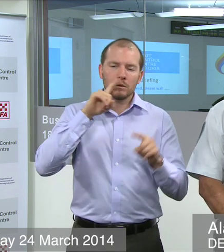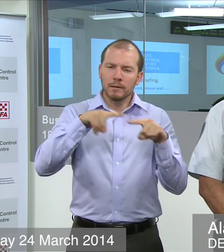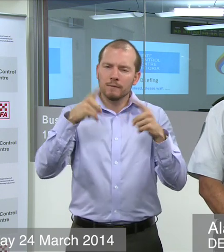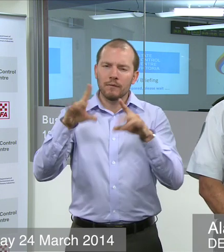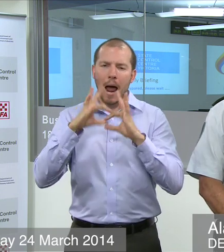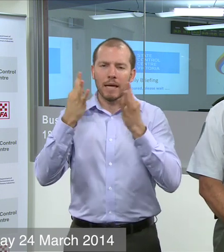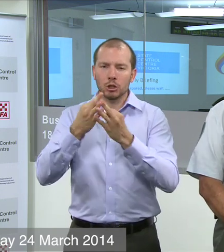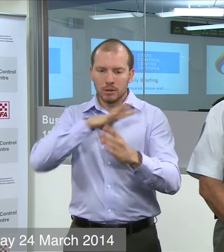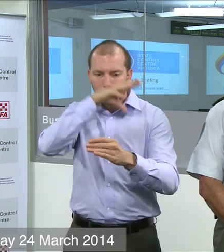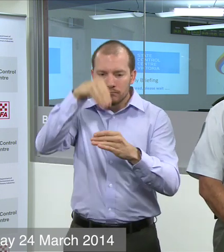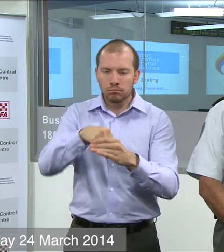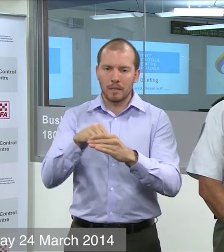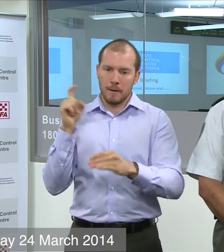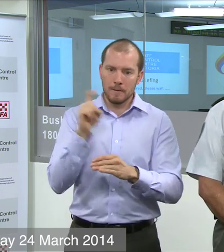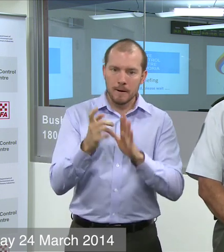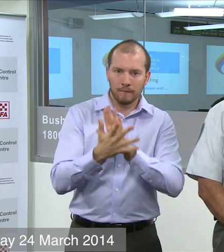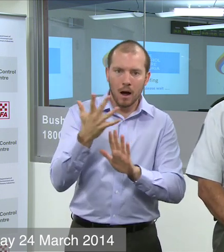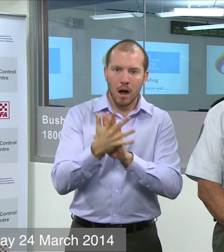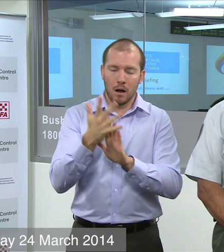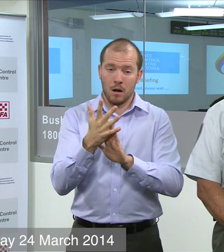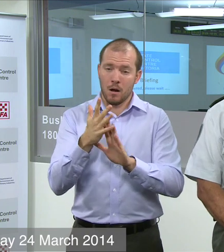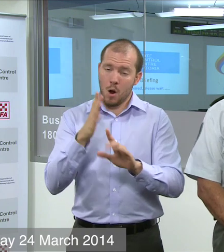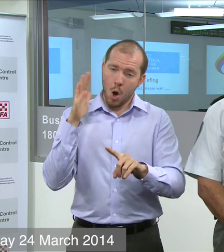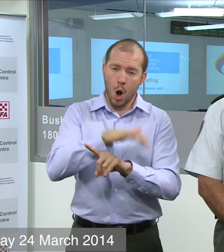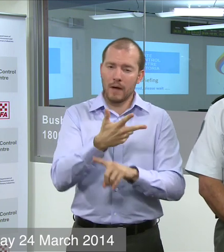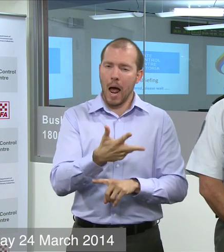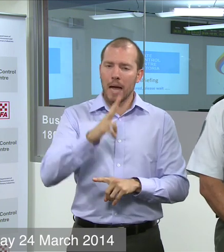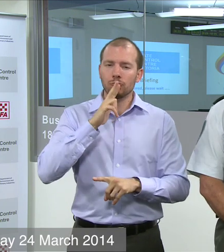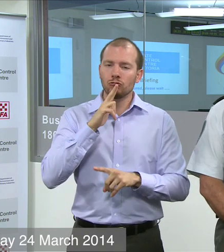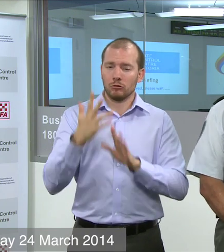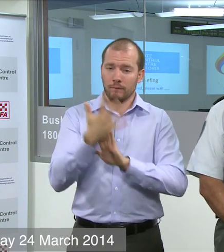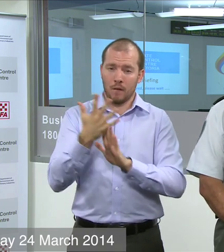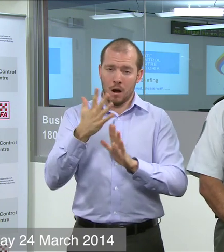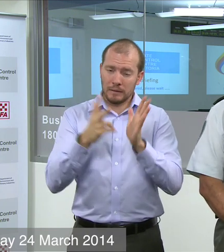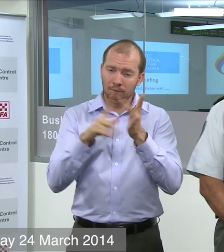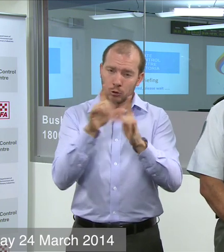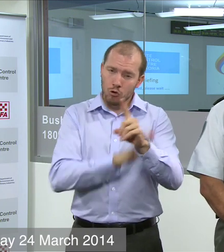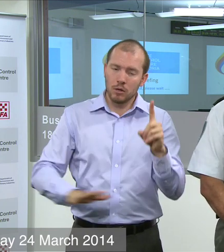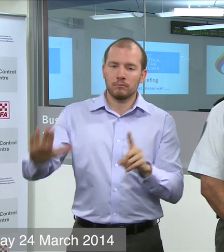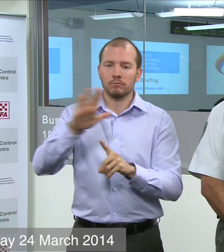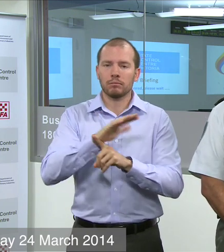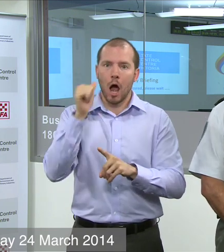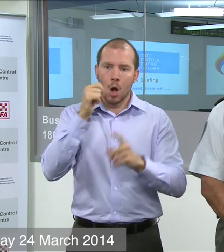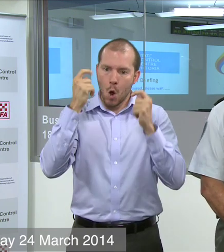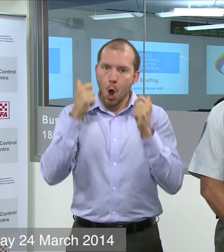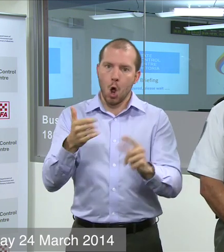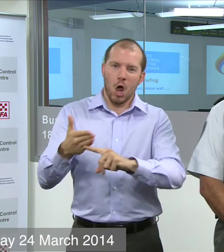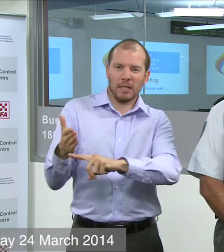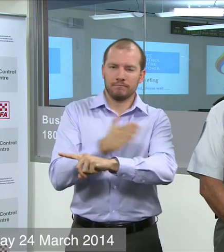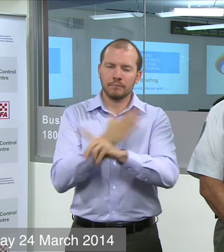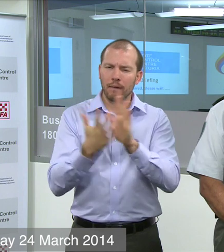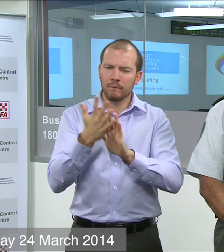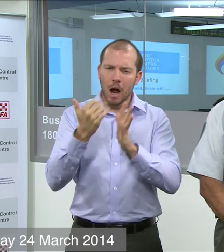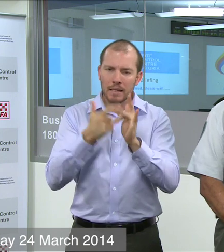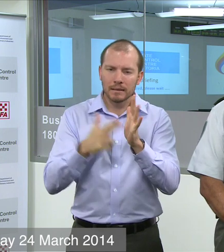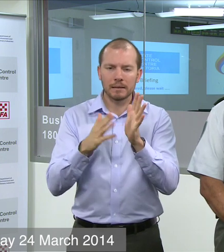fires this year. It has been over 800 fires across the state. And we know we started early in the season with fires in the Mallee and